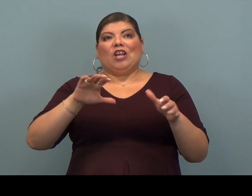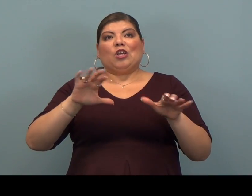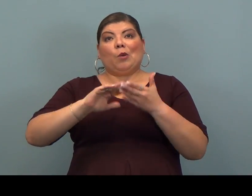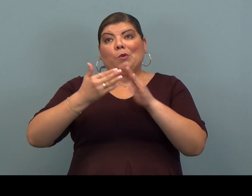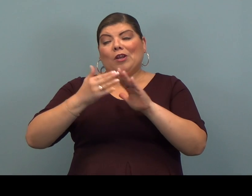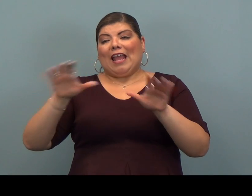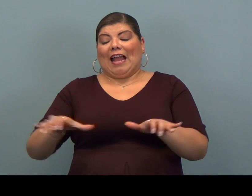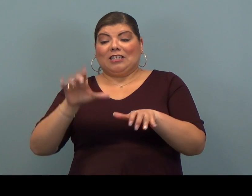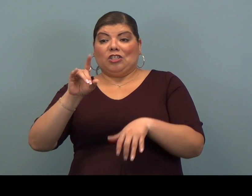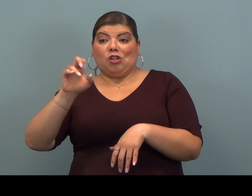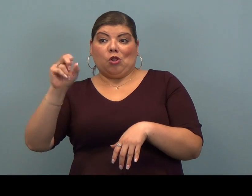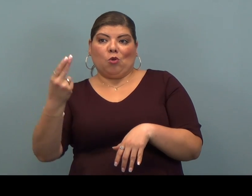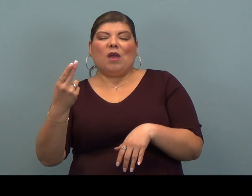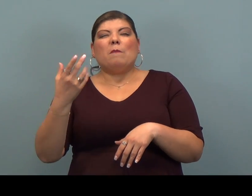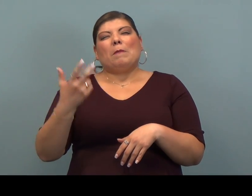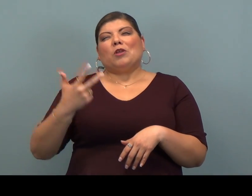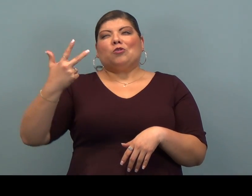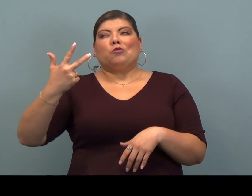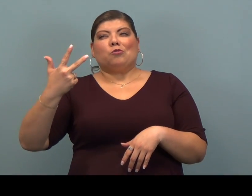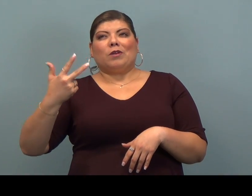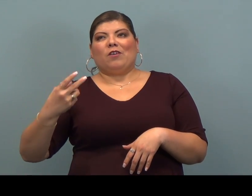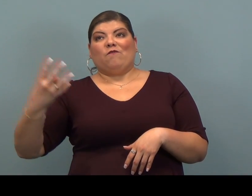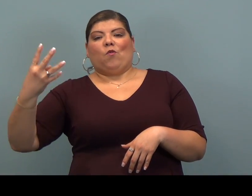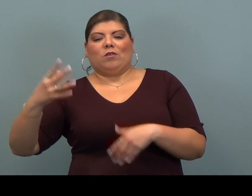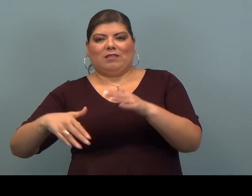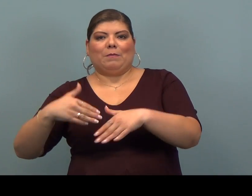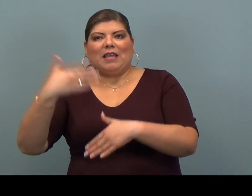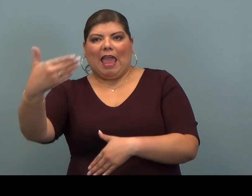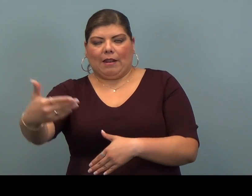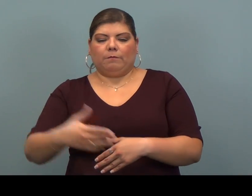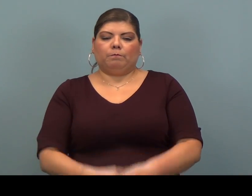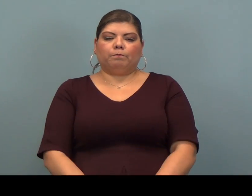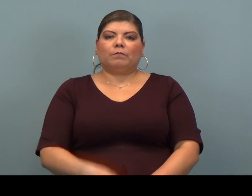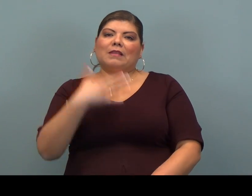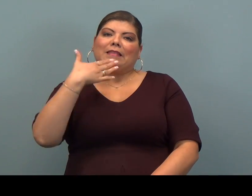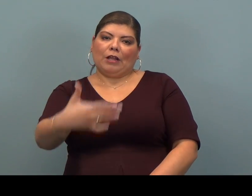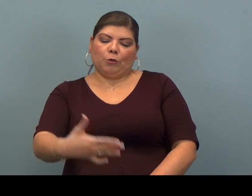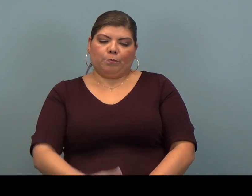Action Duluth. You're maybe taking two and a half to three steps ahead. Thank you.